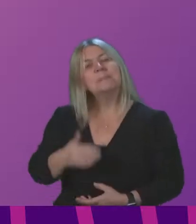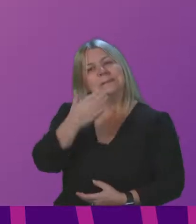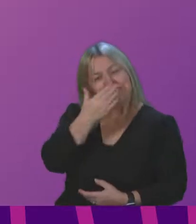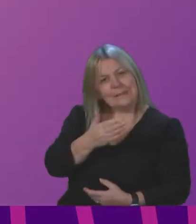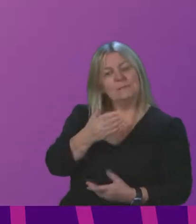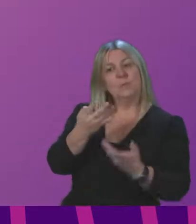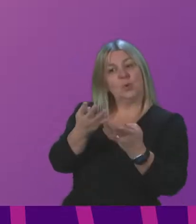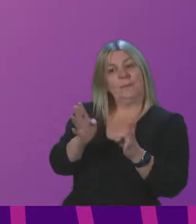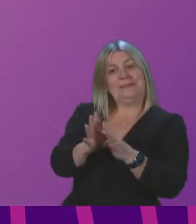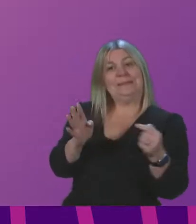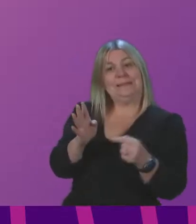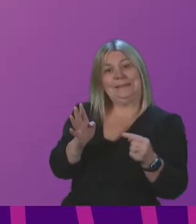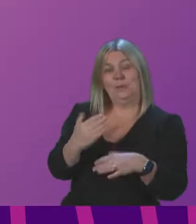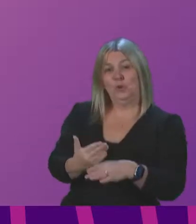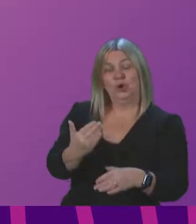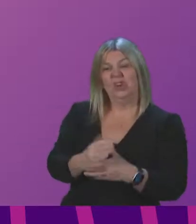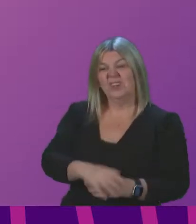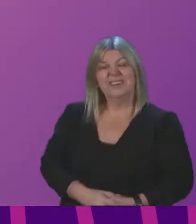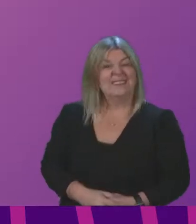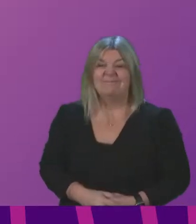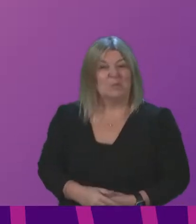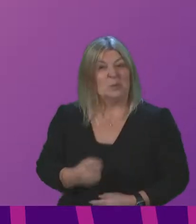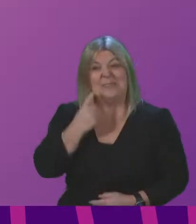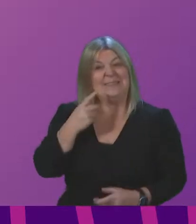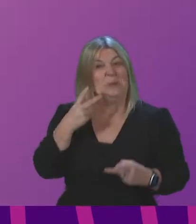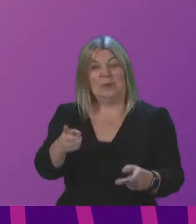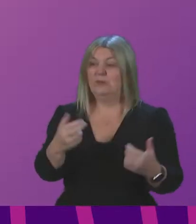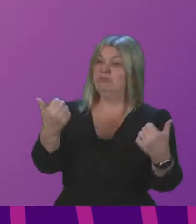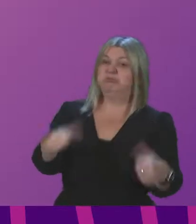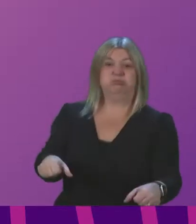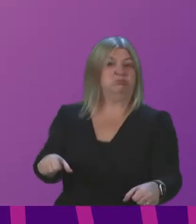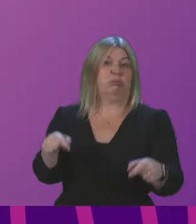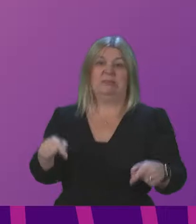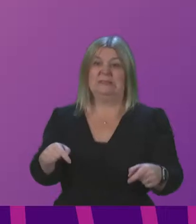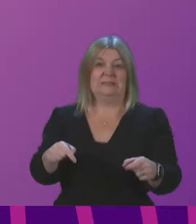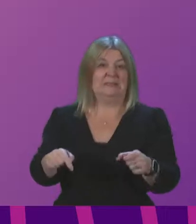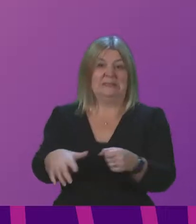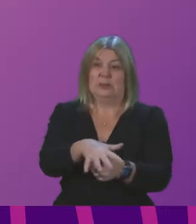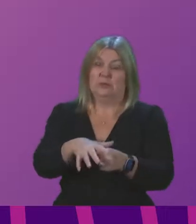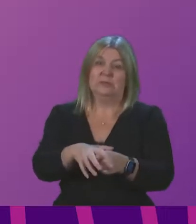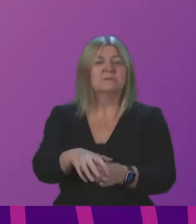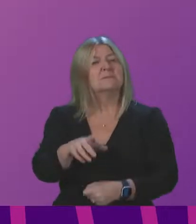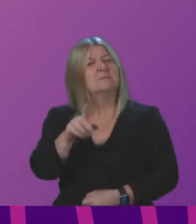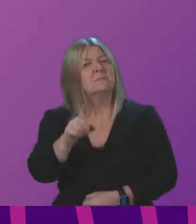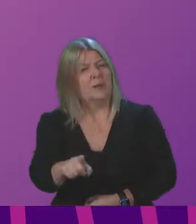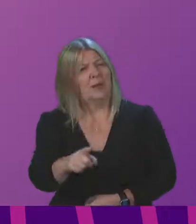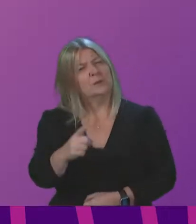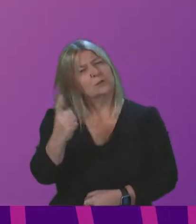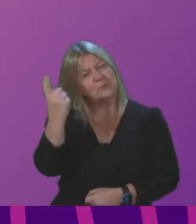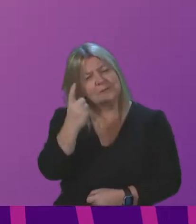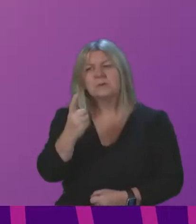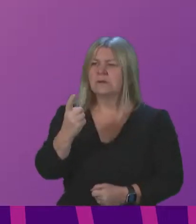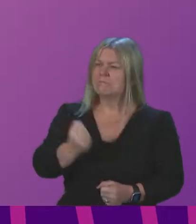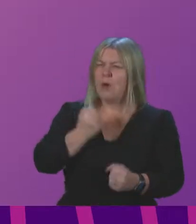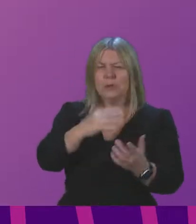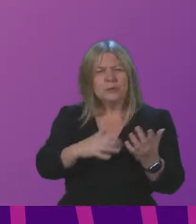is that there are no easy answers for the challenges we face, but there are choices we can make about what sort of society we want to be and what our economy should